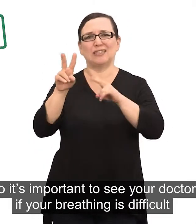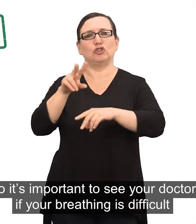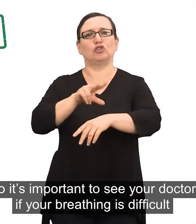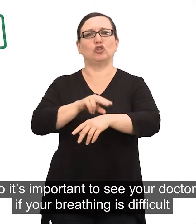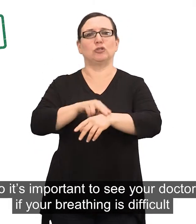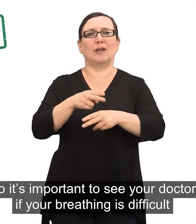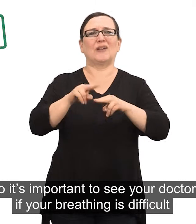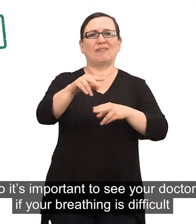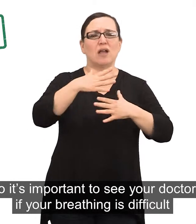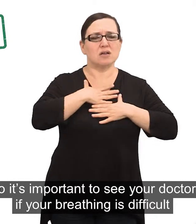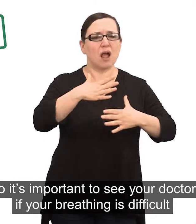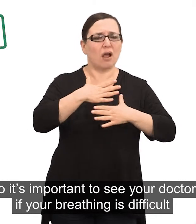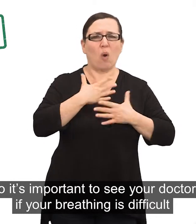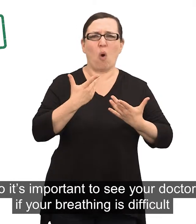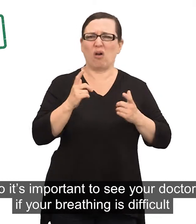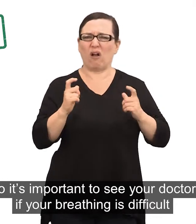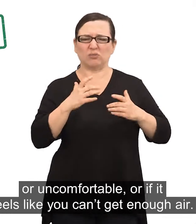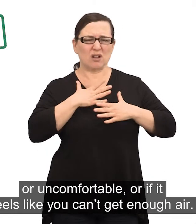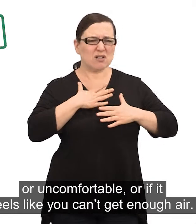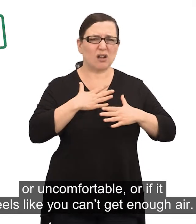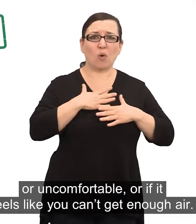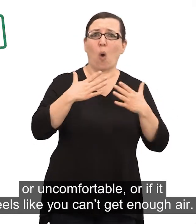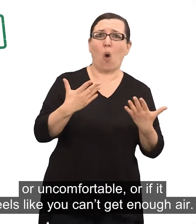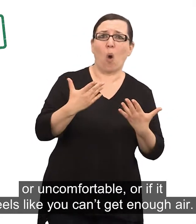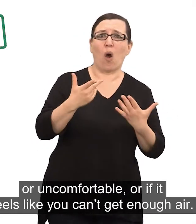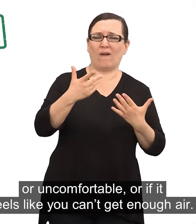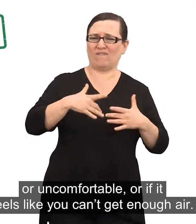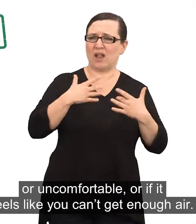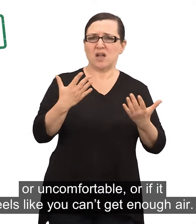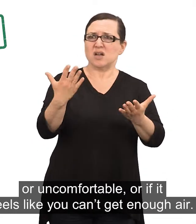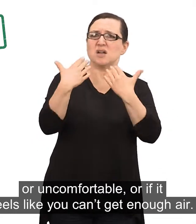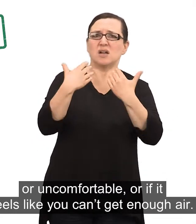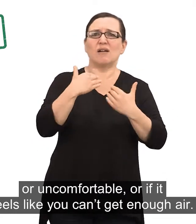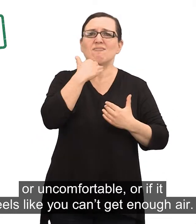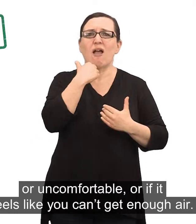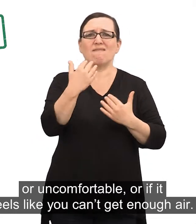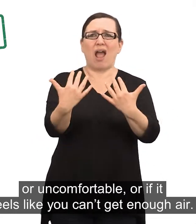doctor if your breathing is difficult, or uncomfortable, or if it feels like you can't get enough air.